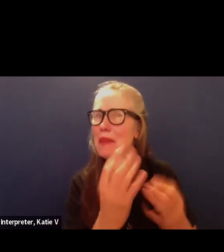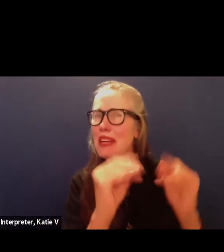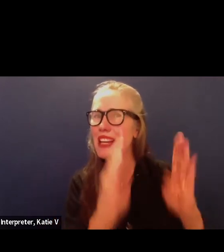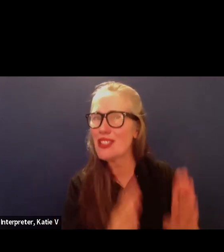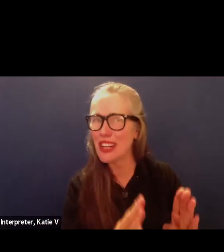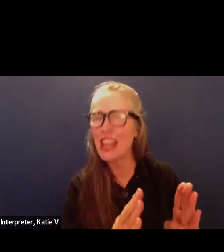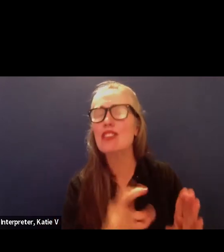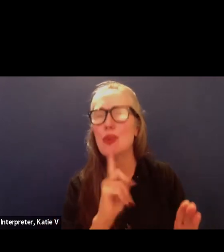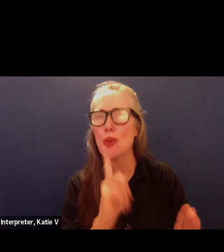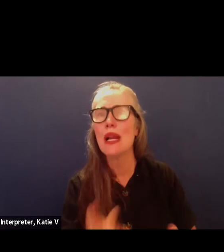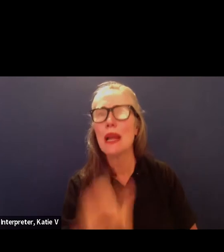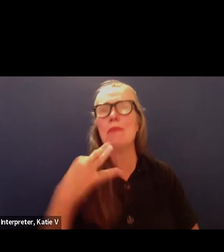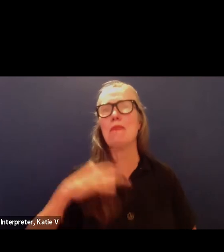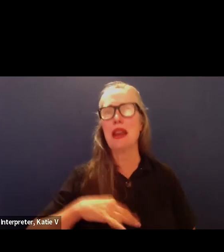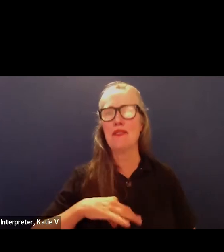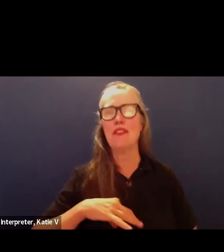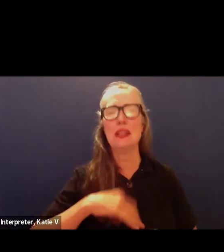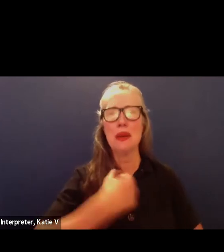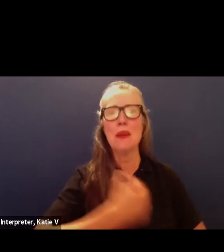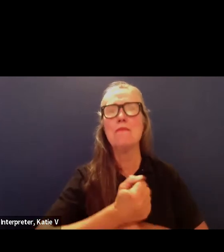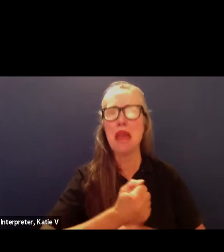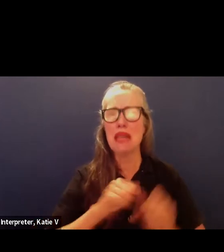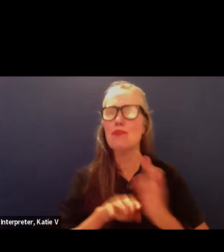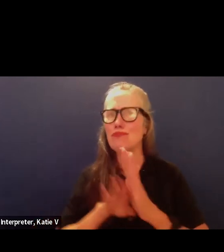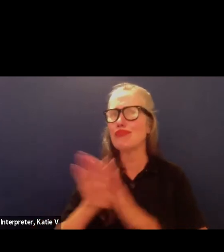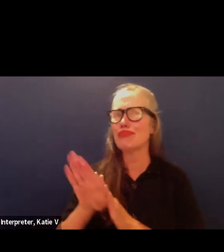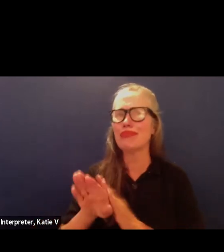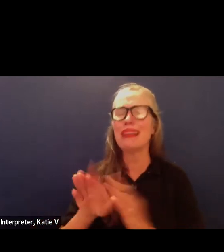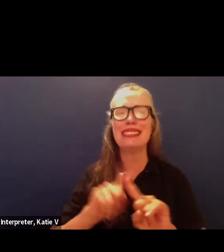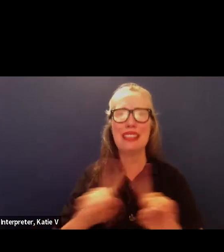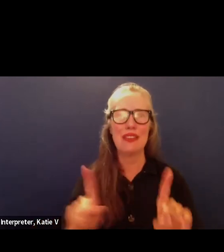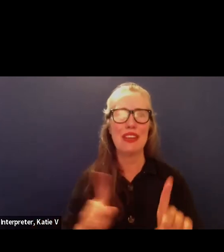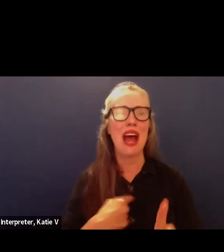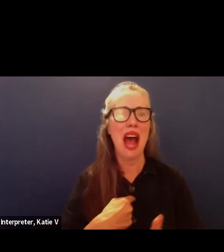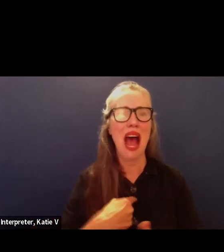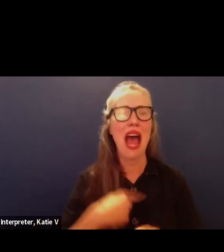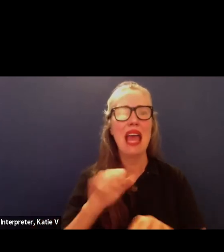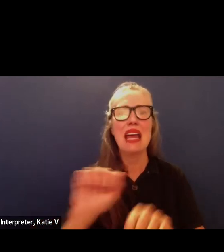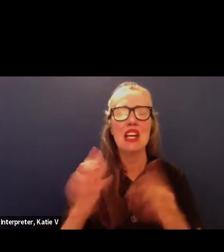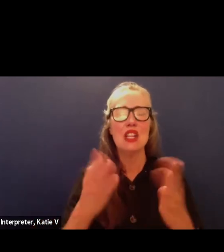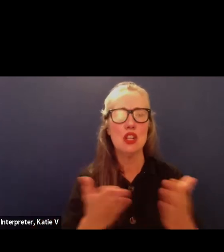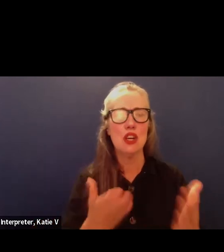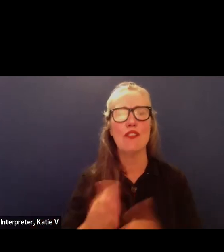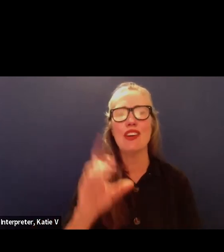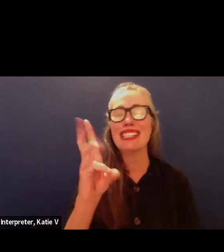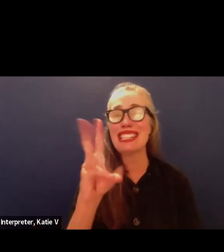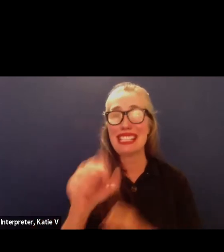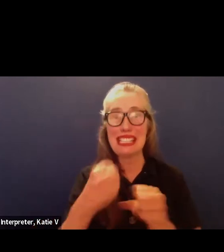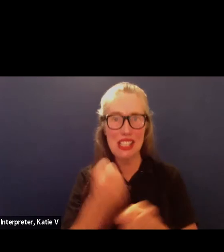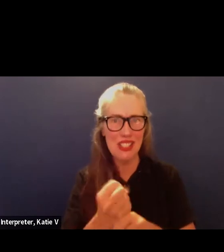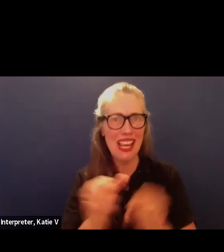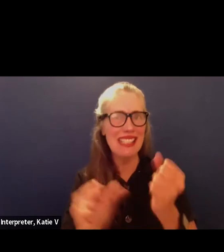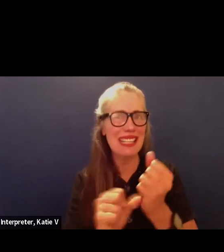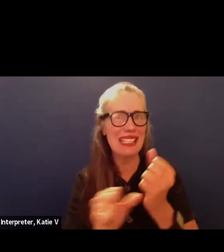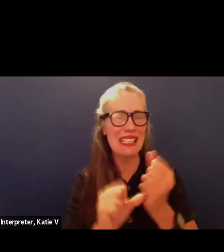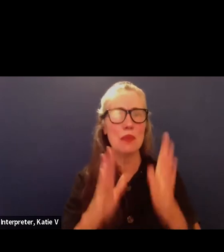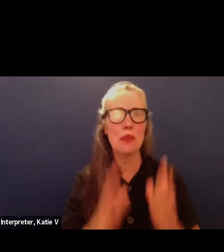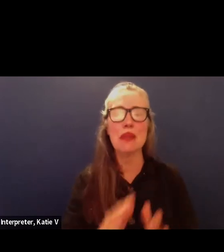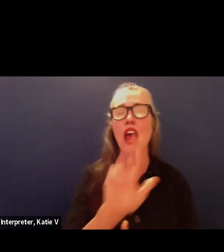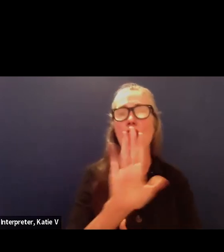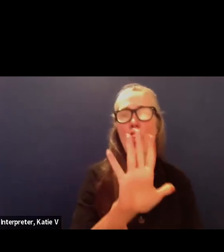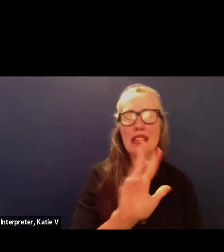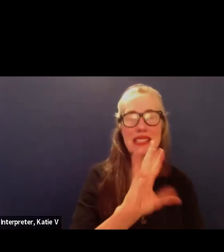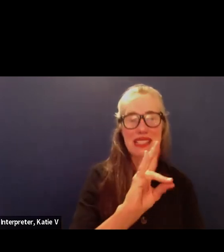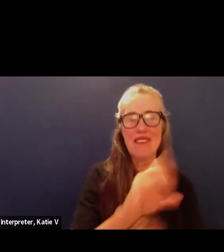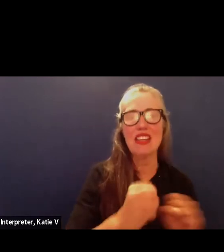20th year in education seven years as a high school math teacher three years as a dean of academics six years as an assistant principal and three years